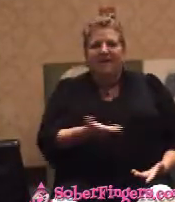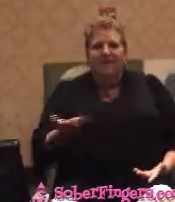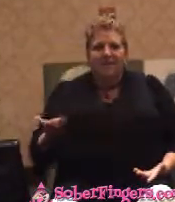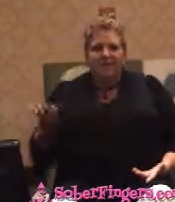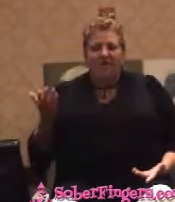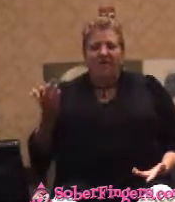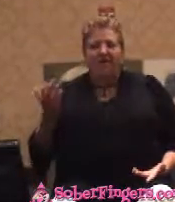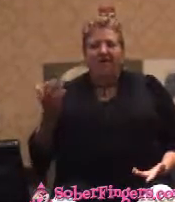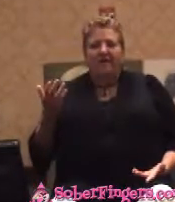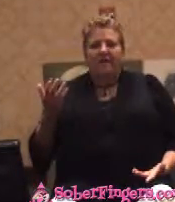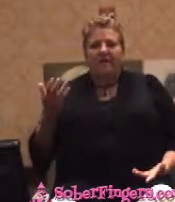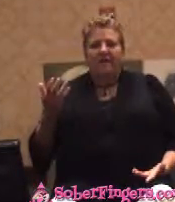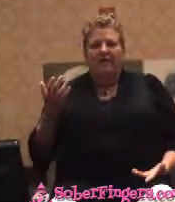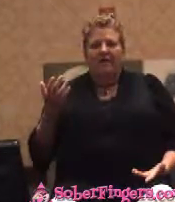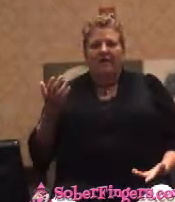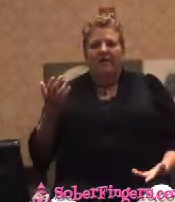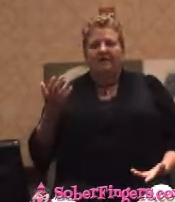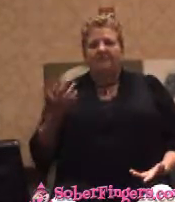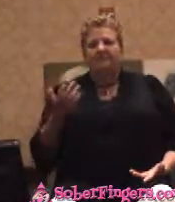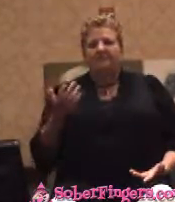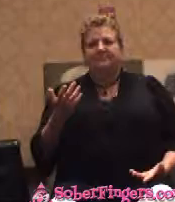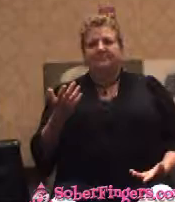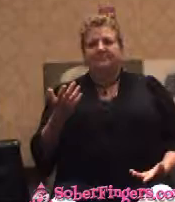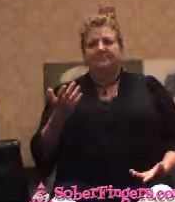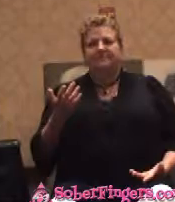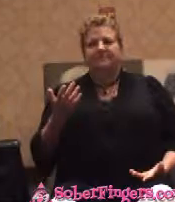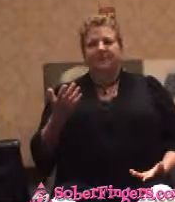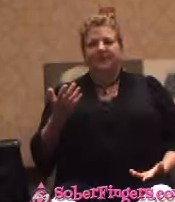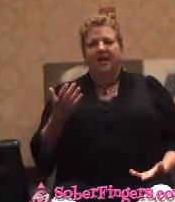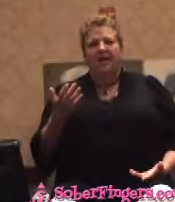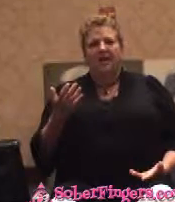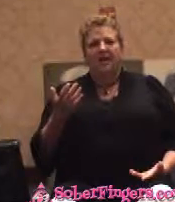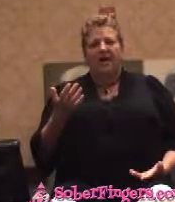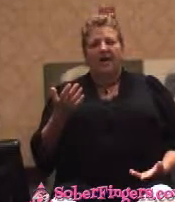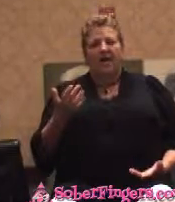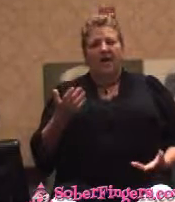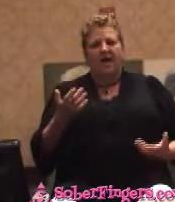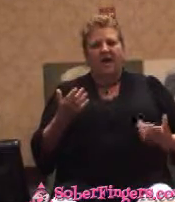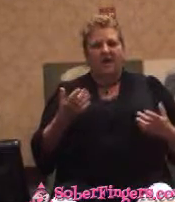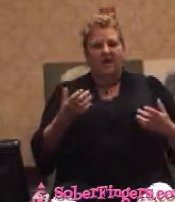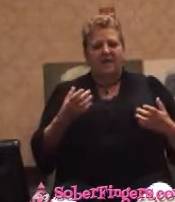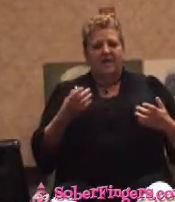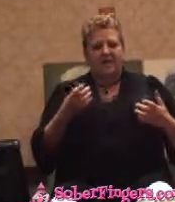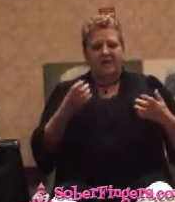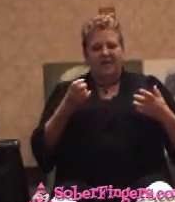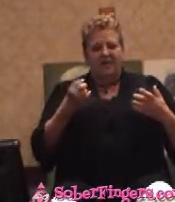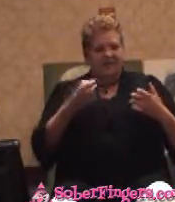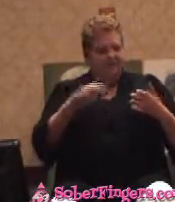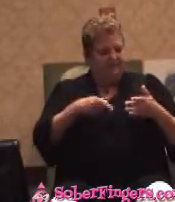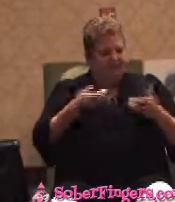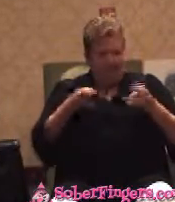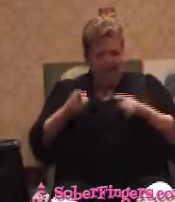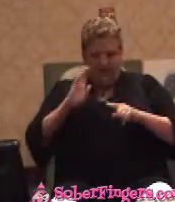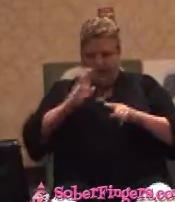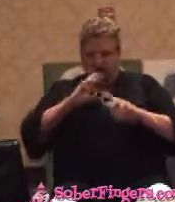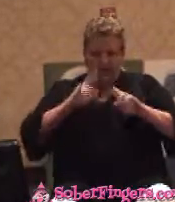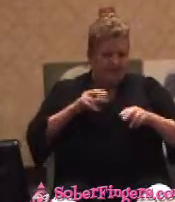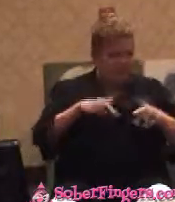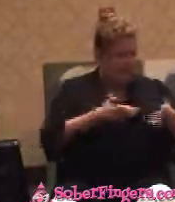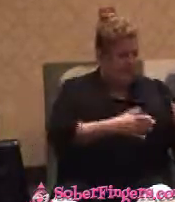a knee-jerk reaction to life. You push this button, you get this kind of guy. You push that button, you get another kind of